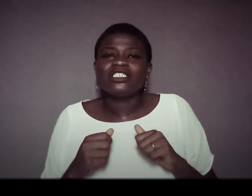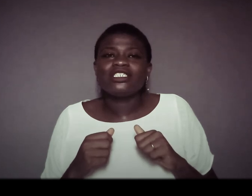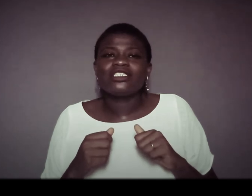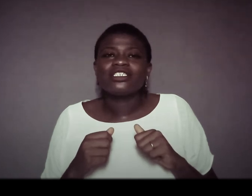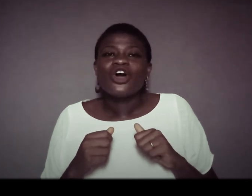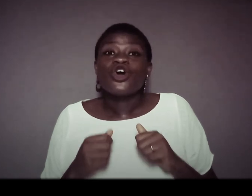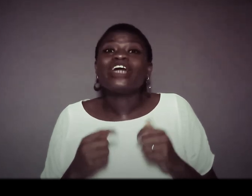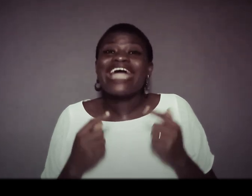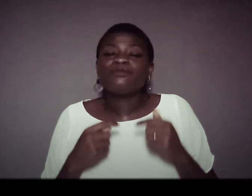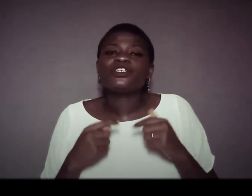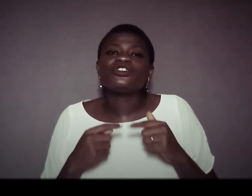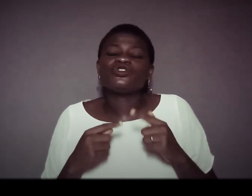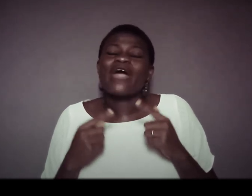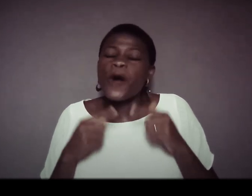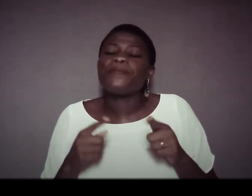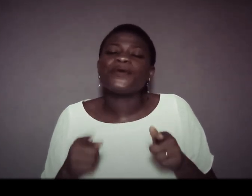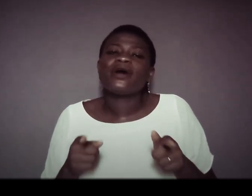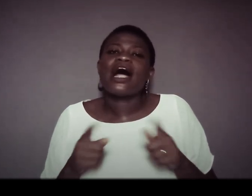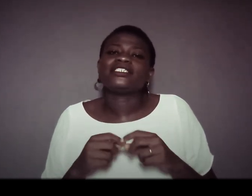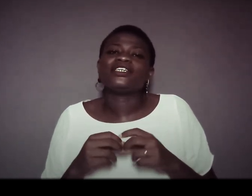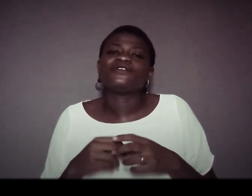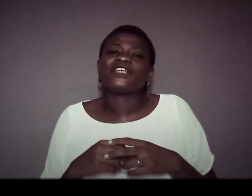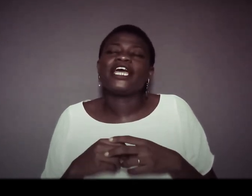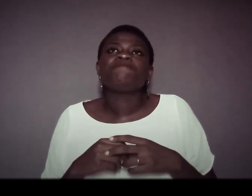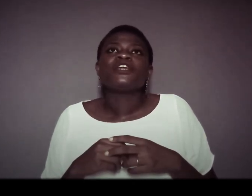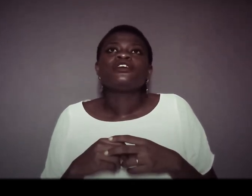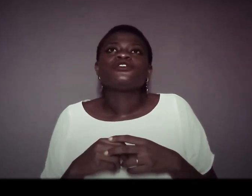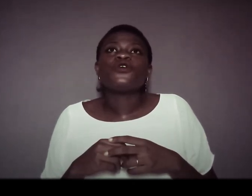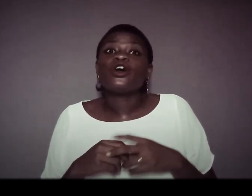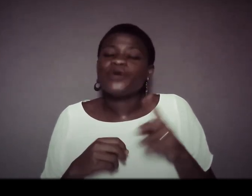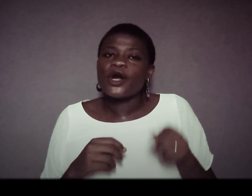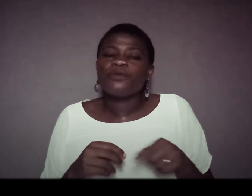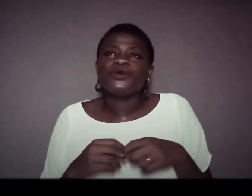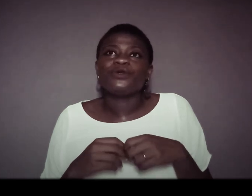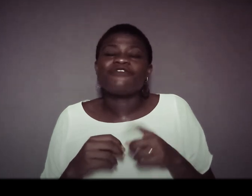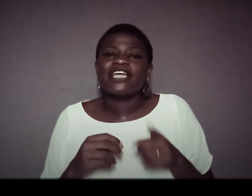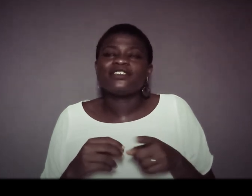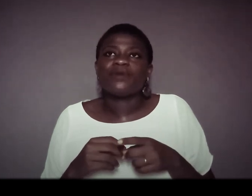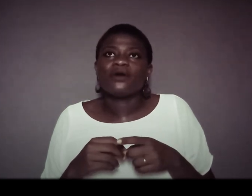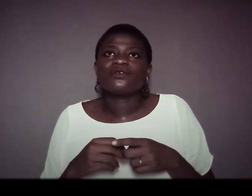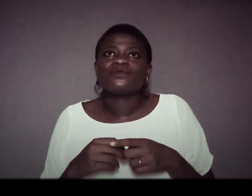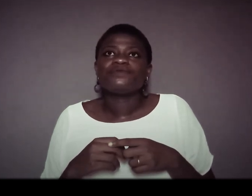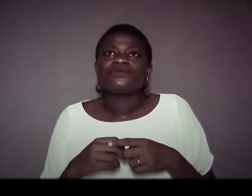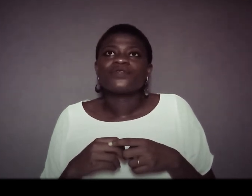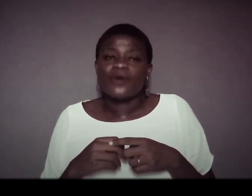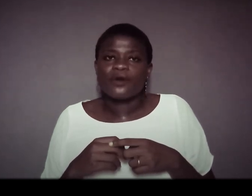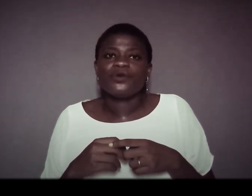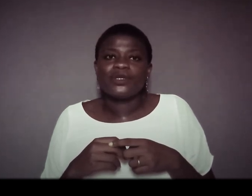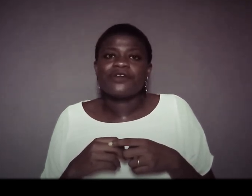god helped us to help ourselves okay so god will help you with the right spouse to help you with the right